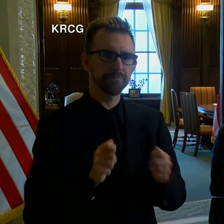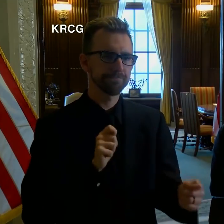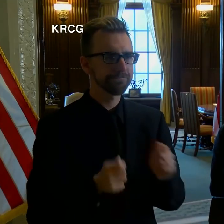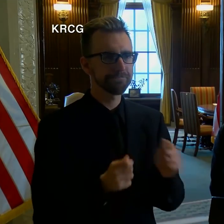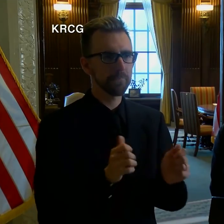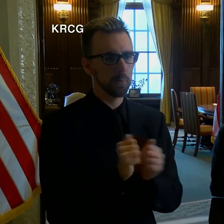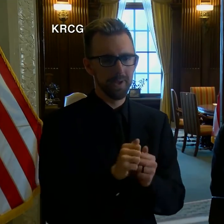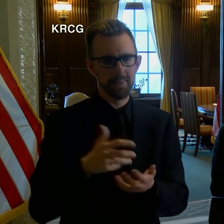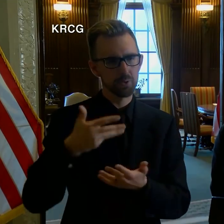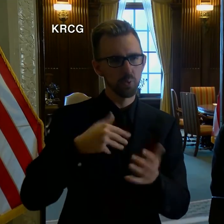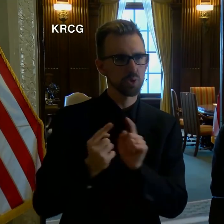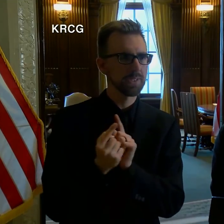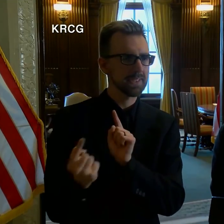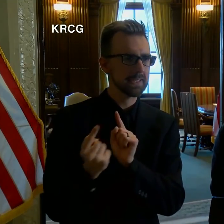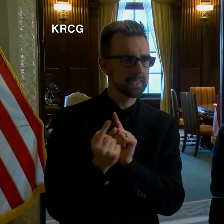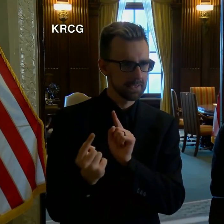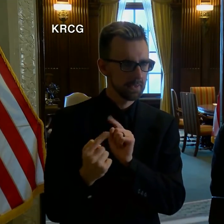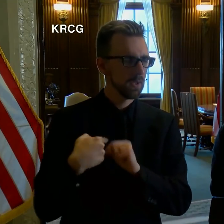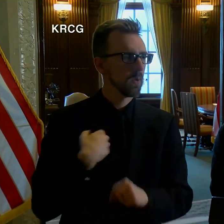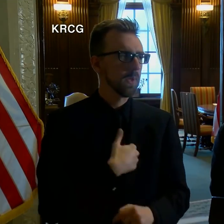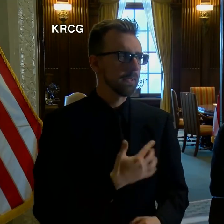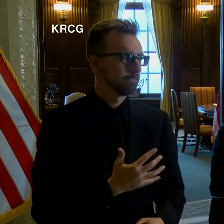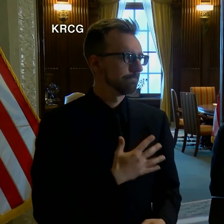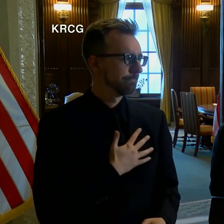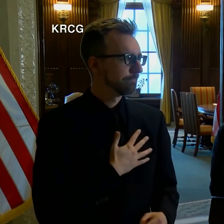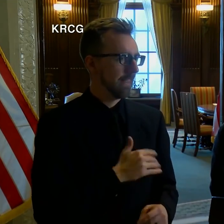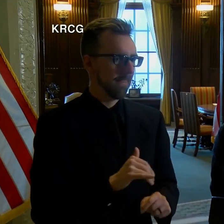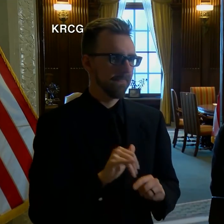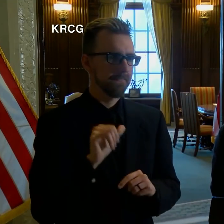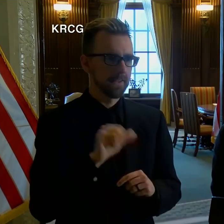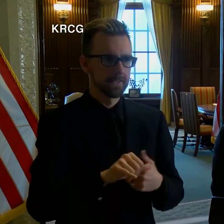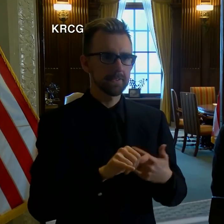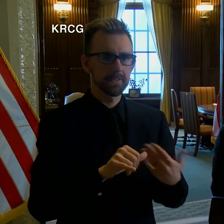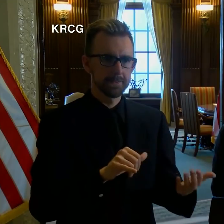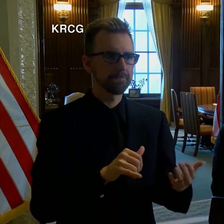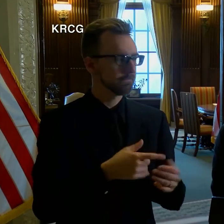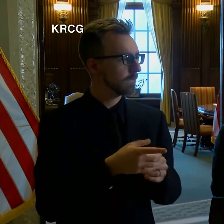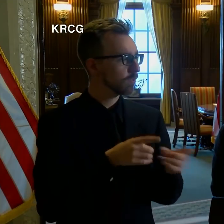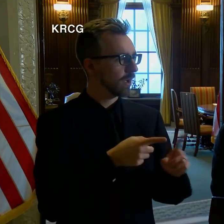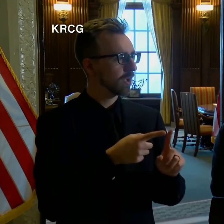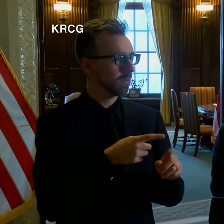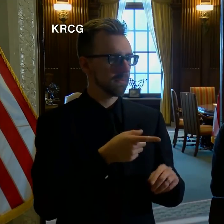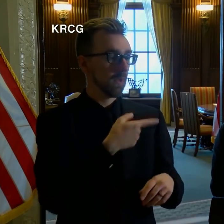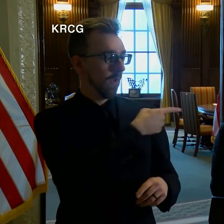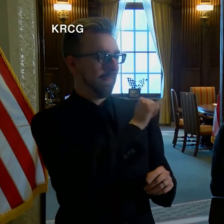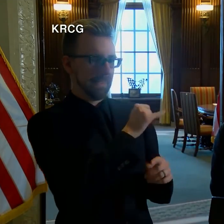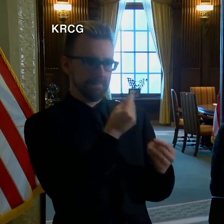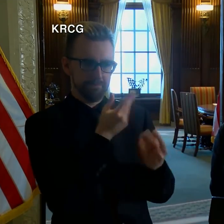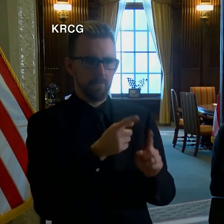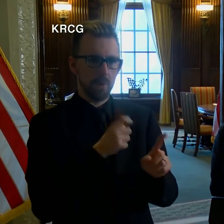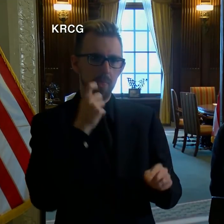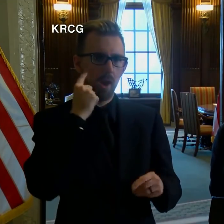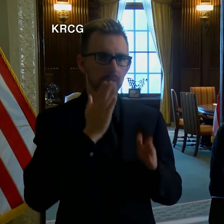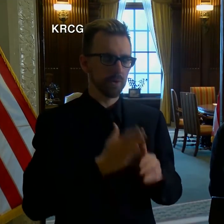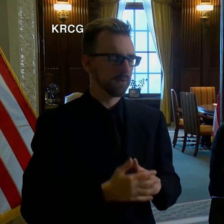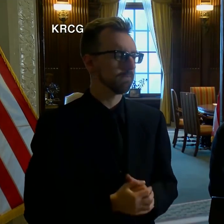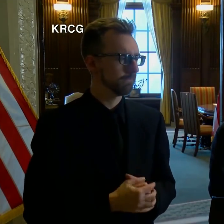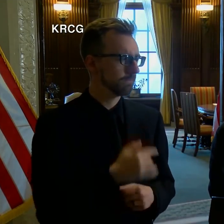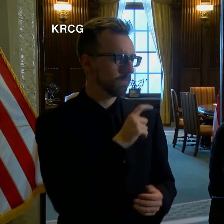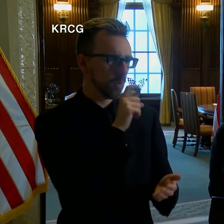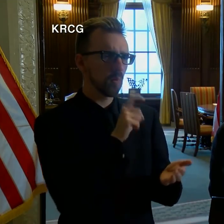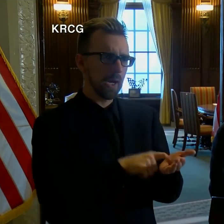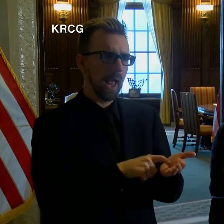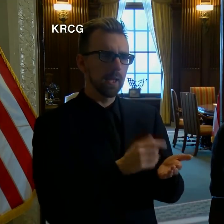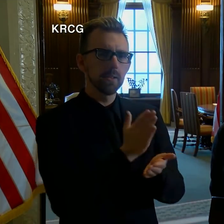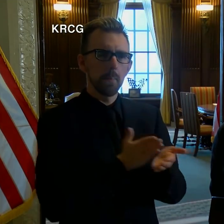distancing. We very much appreciate this directive from the governor, but it recognizes that there are essential